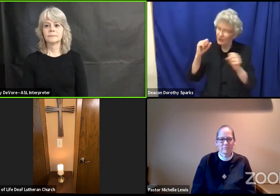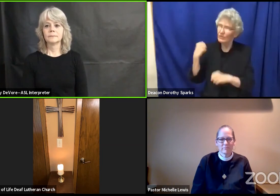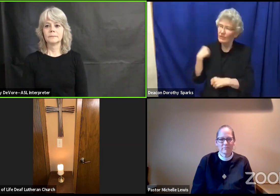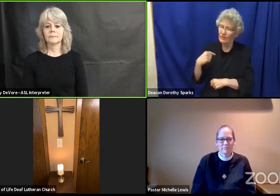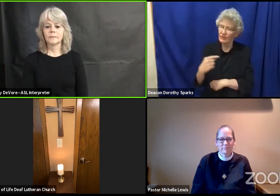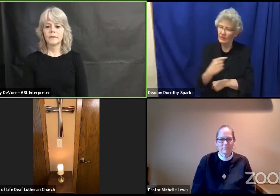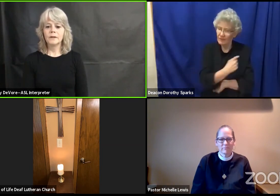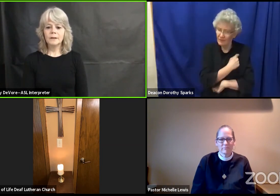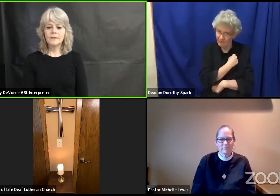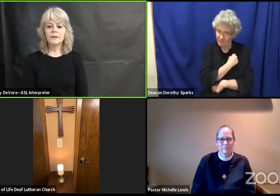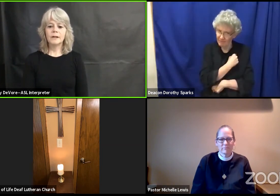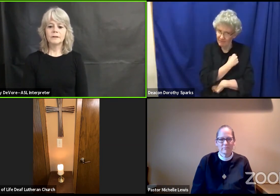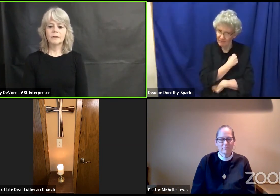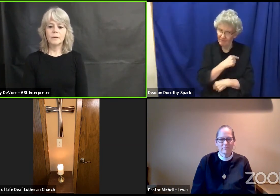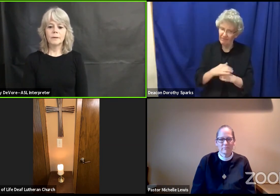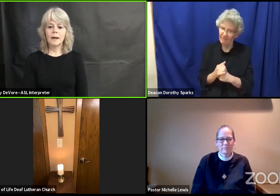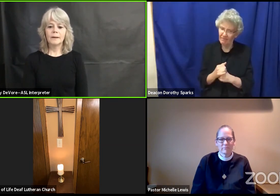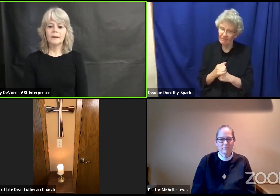deliver us oh god